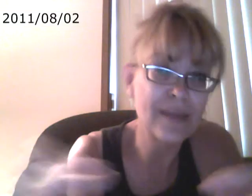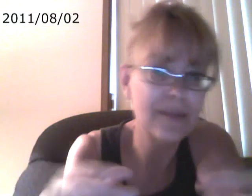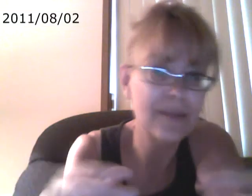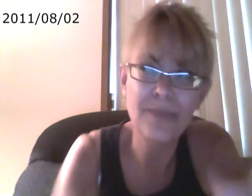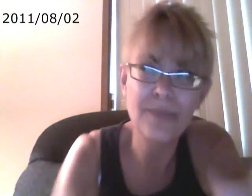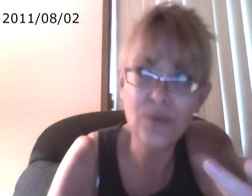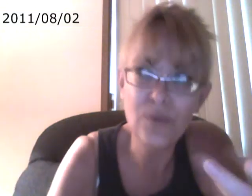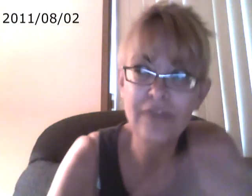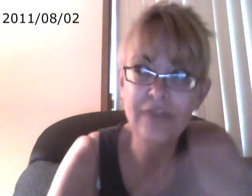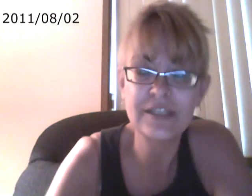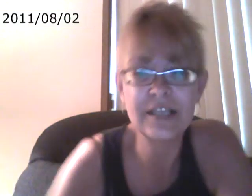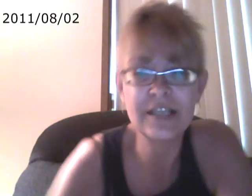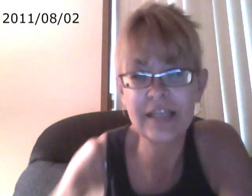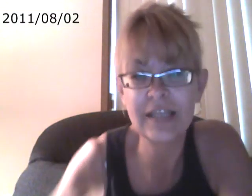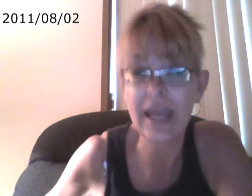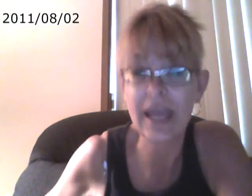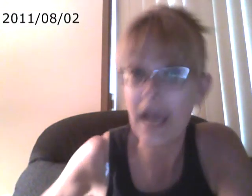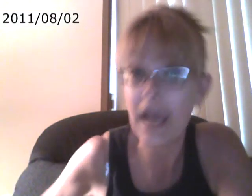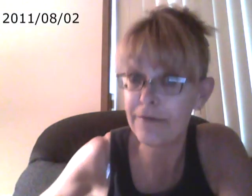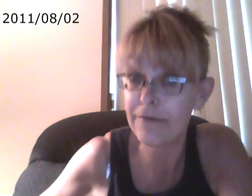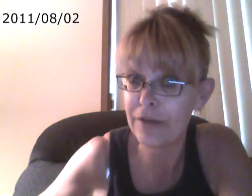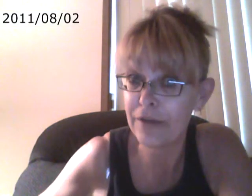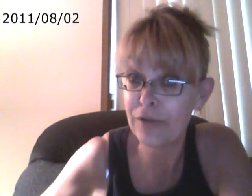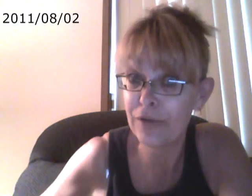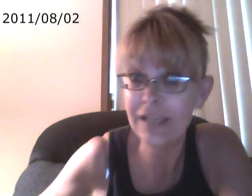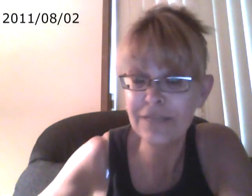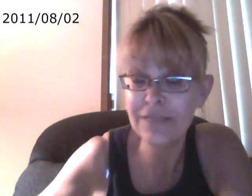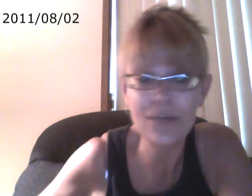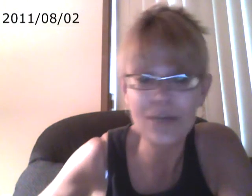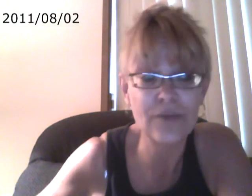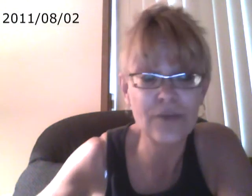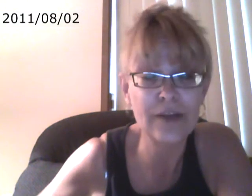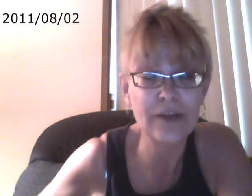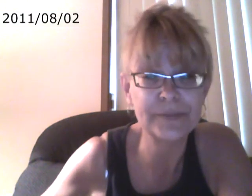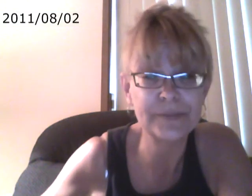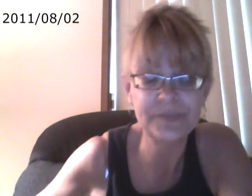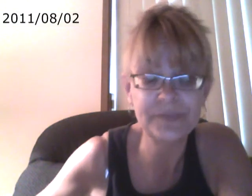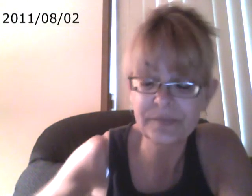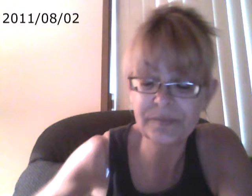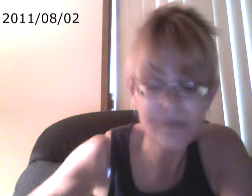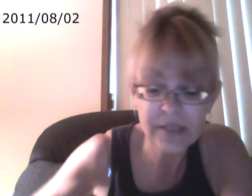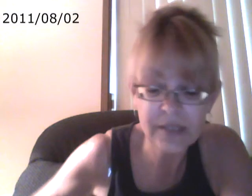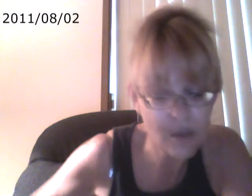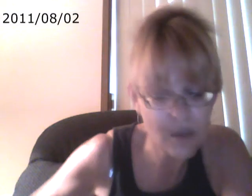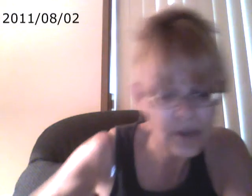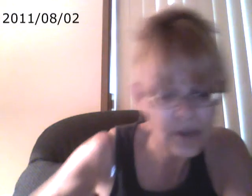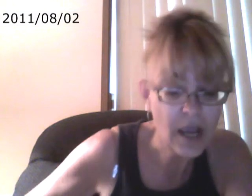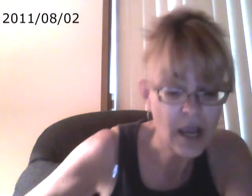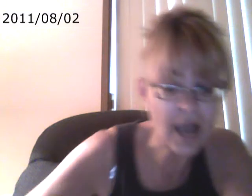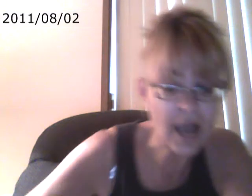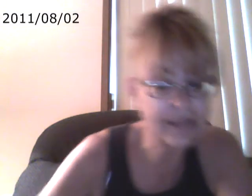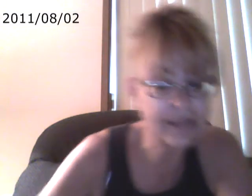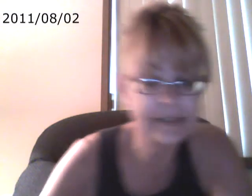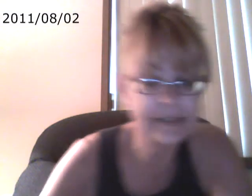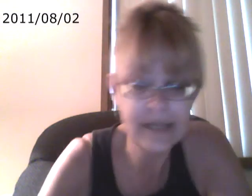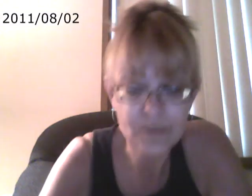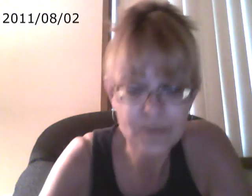both have to see that they have value and it's of equal value. So I think that that is more